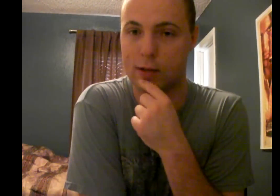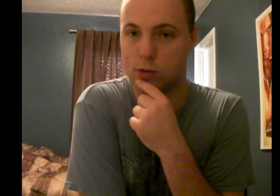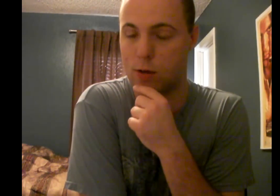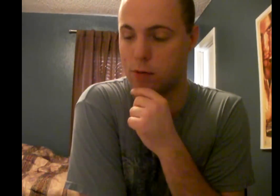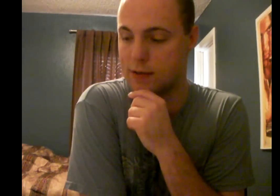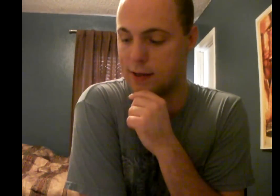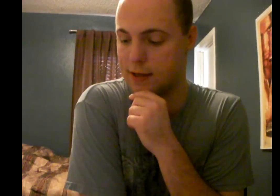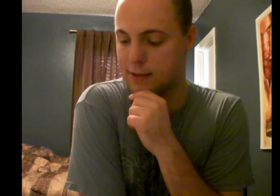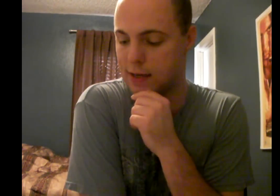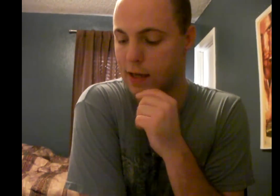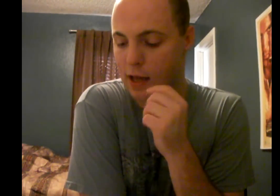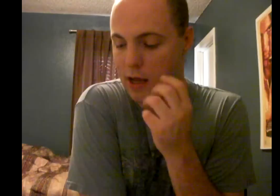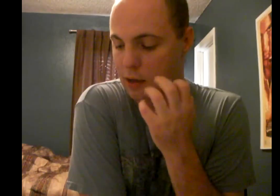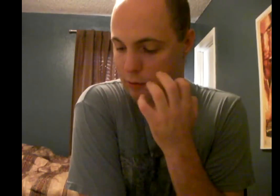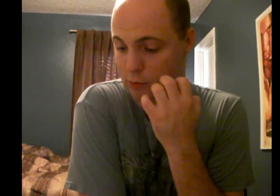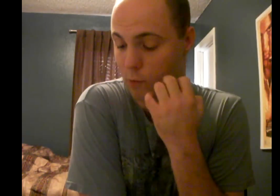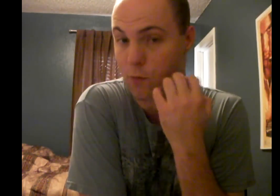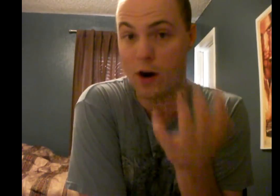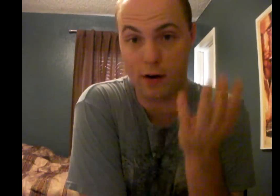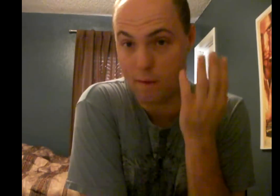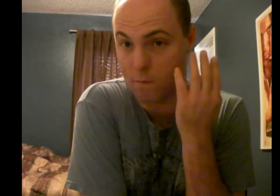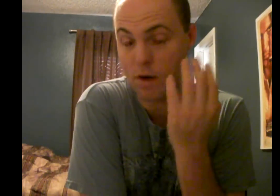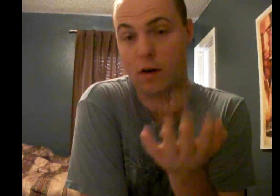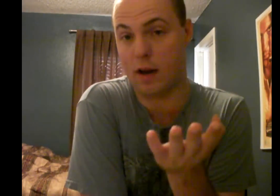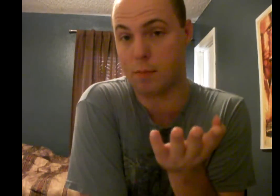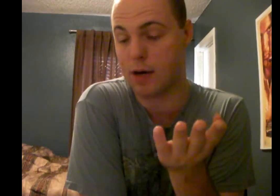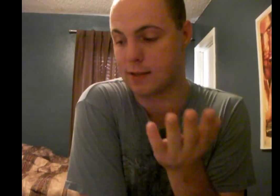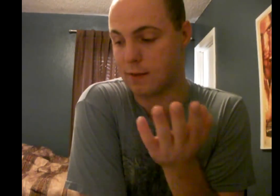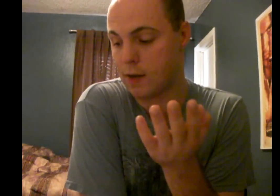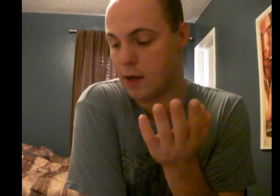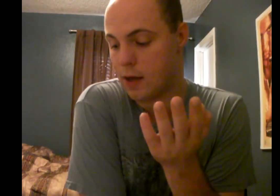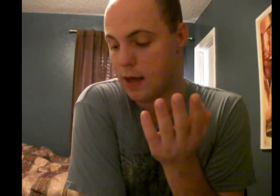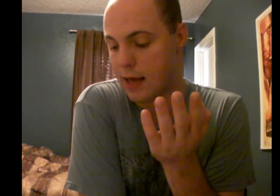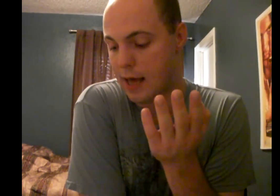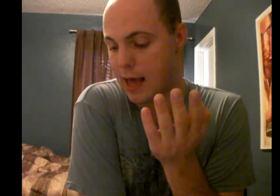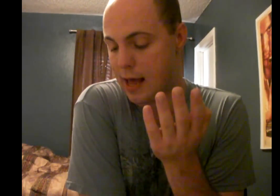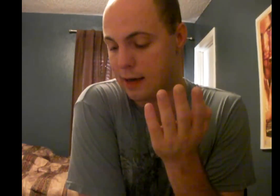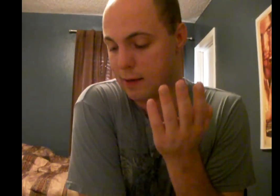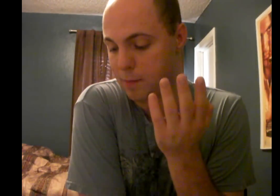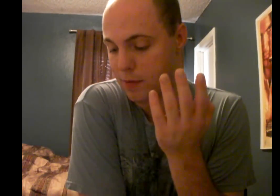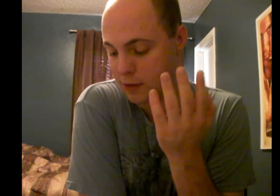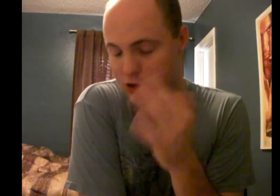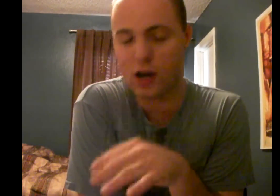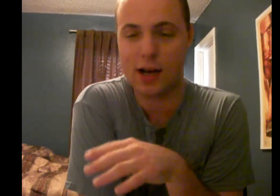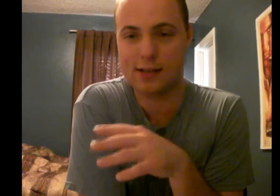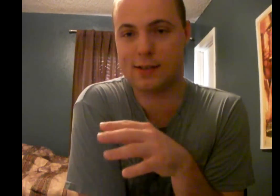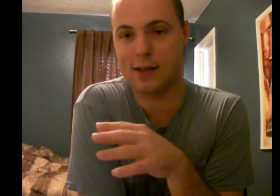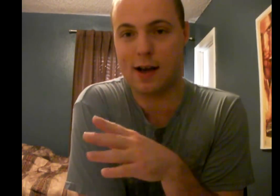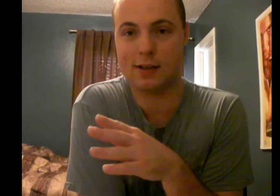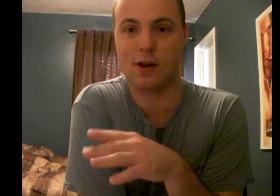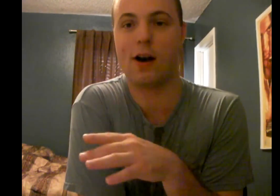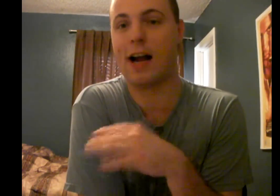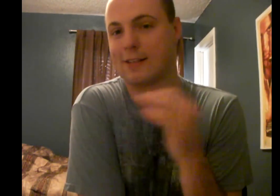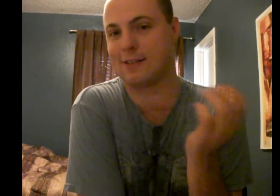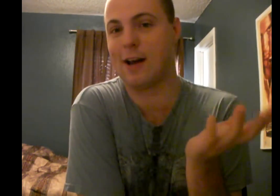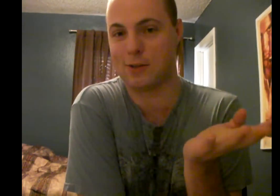looked like it was all prosthetics, and it was very, very impressive. And the Jaws nods are also